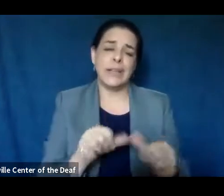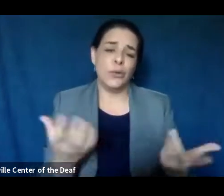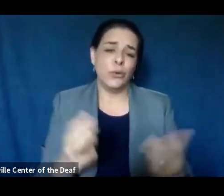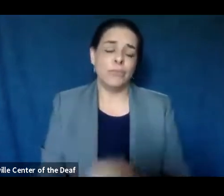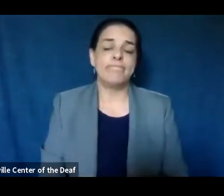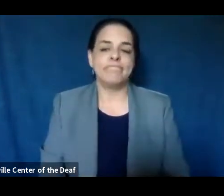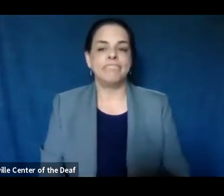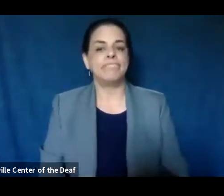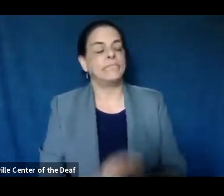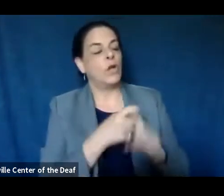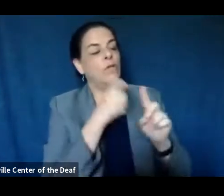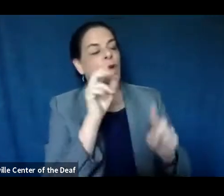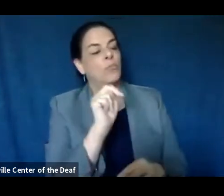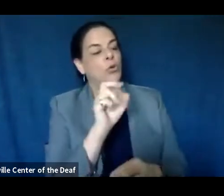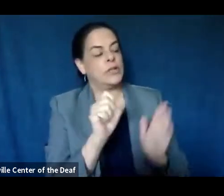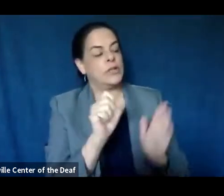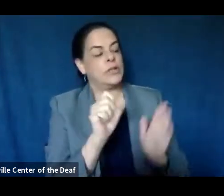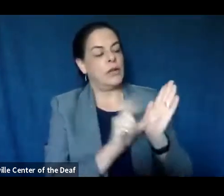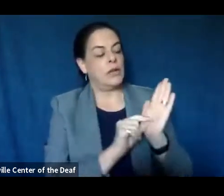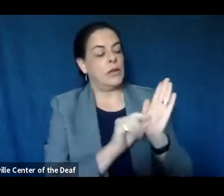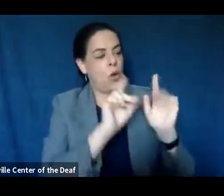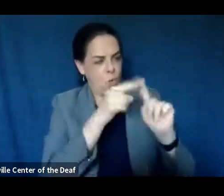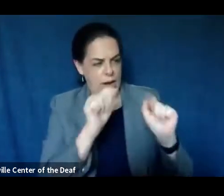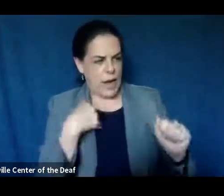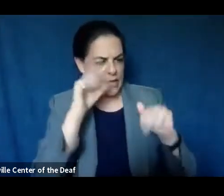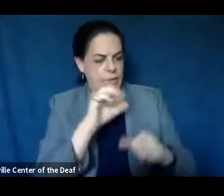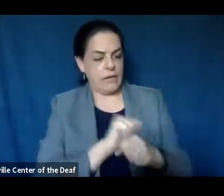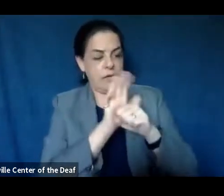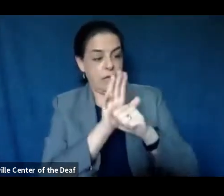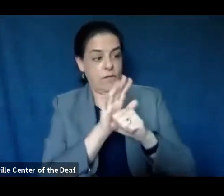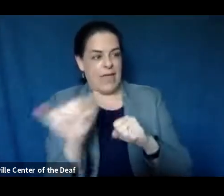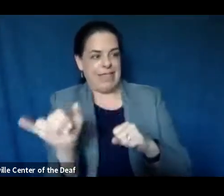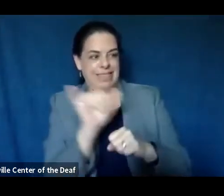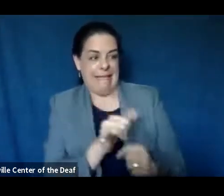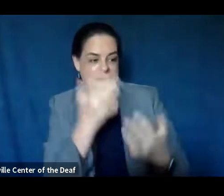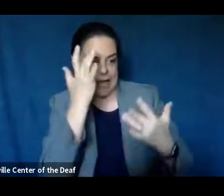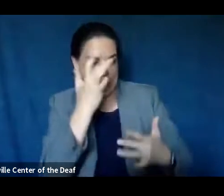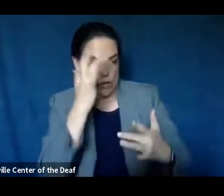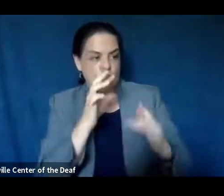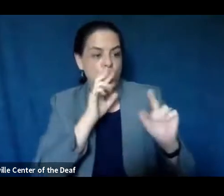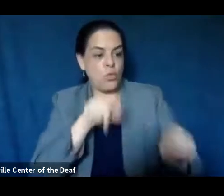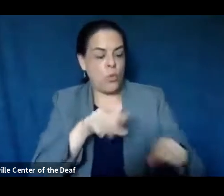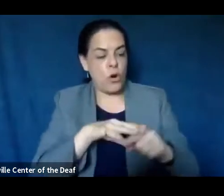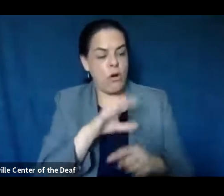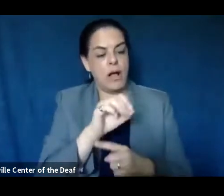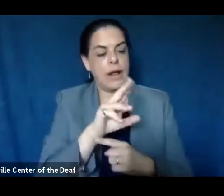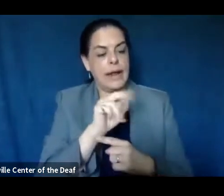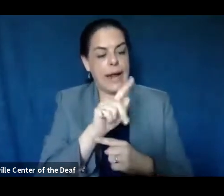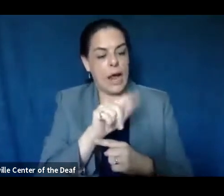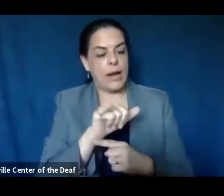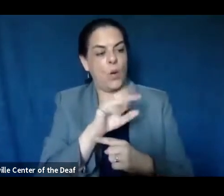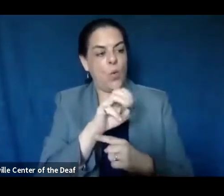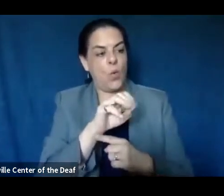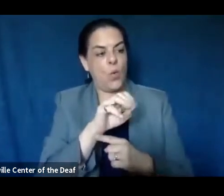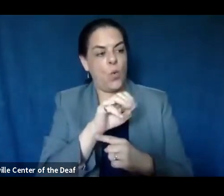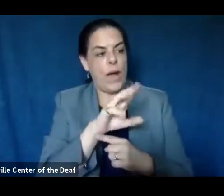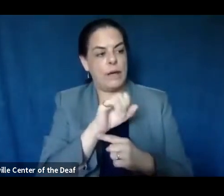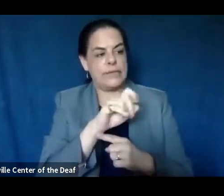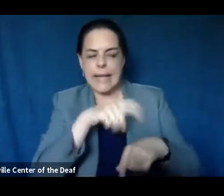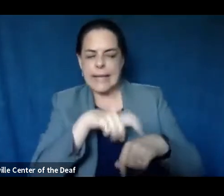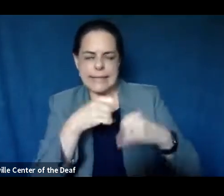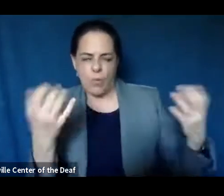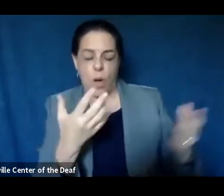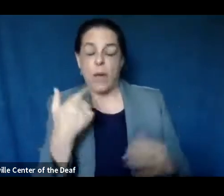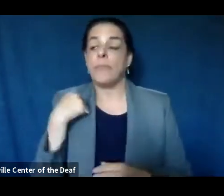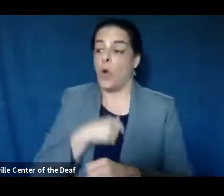From the Sentinel, when can we expect COVID-like illnesses to be reported on the county website? What is your timeline? So we're working on